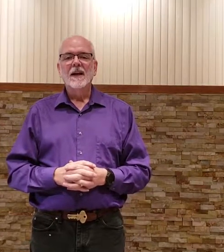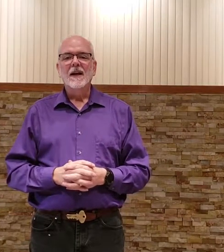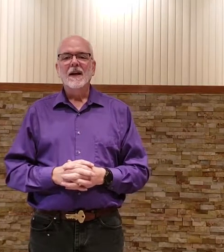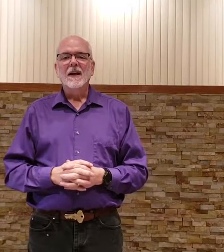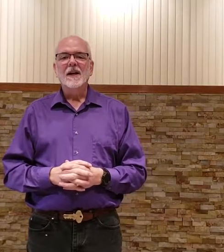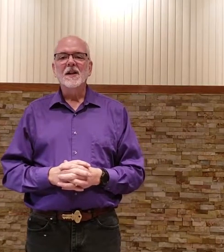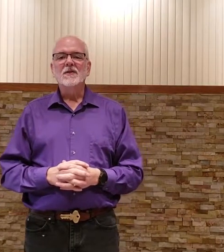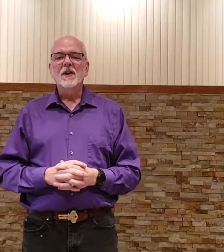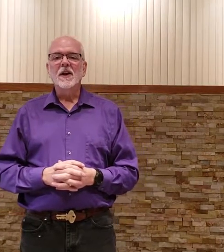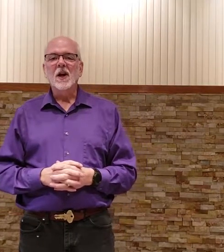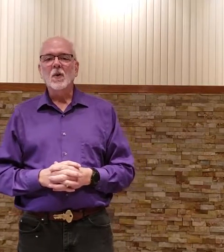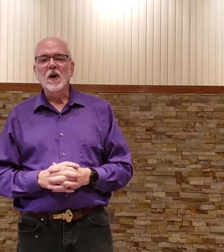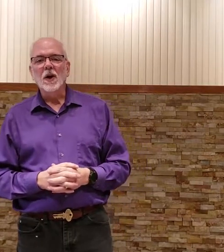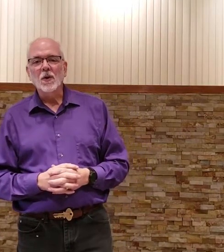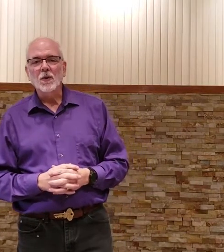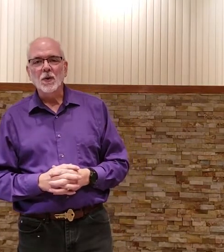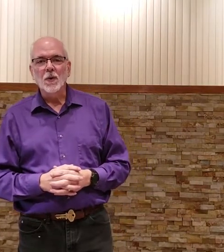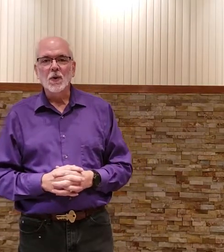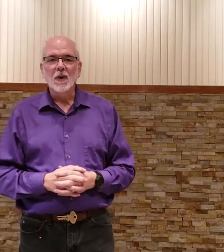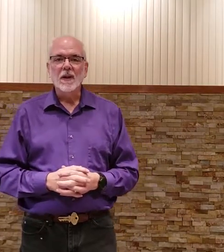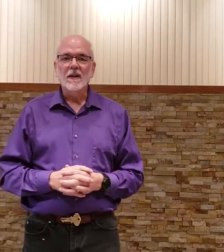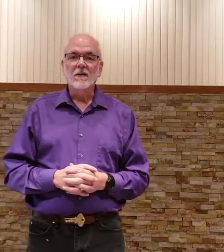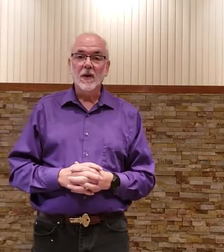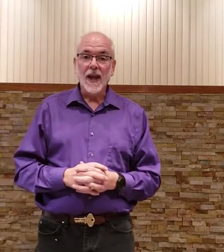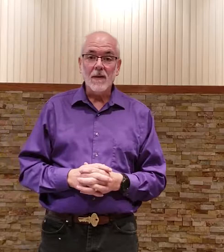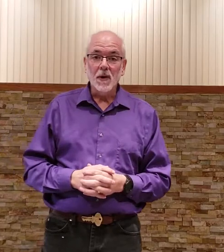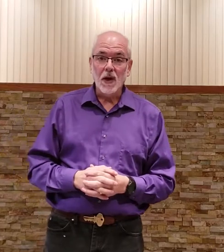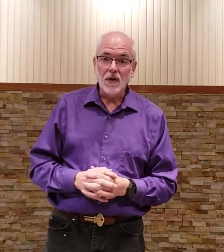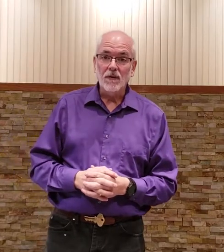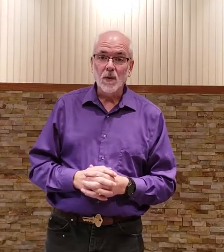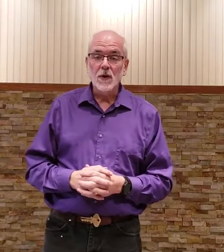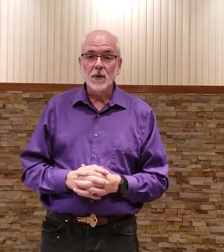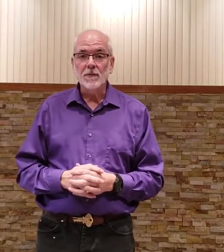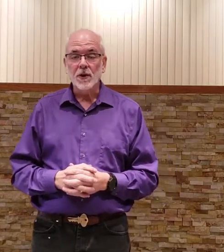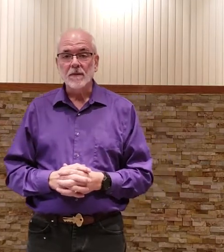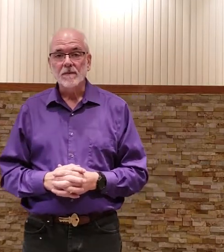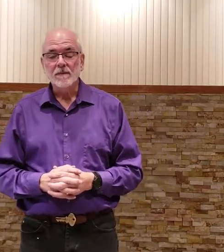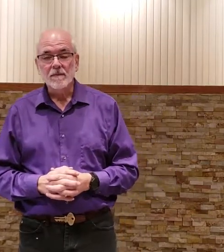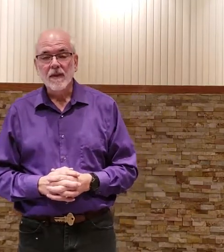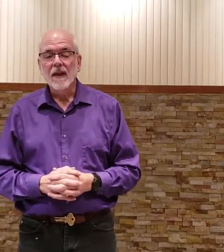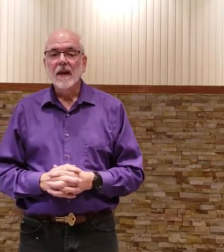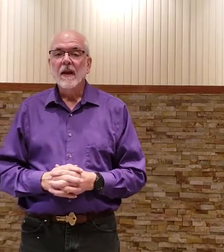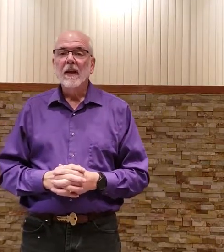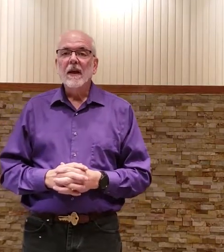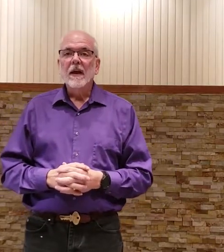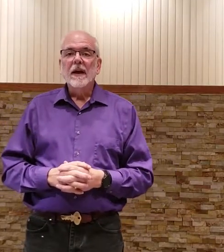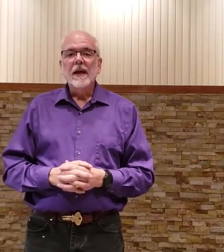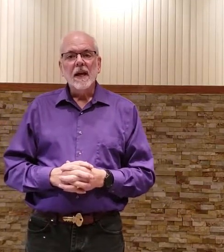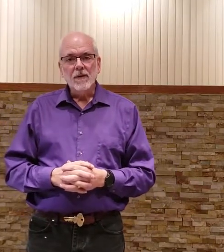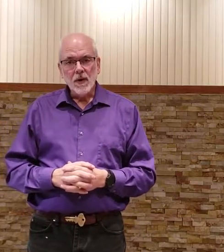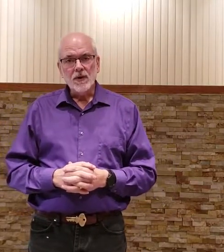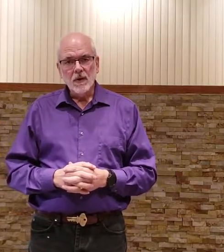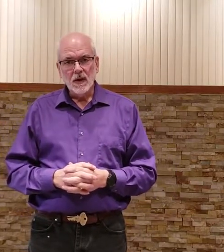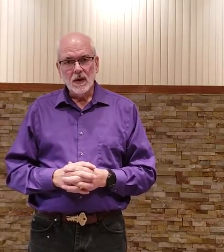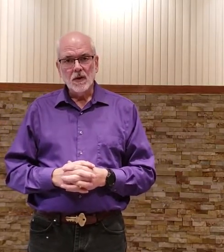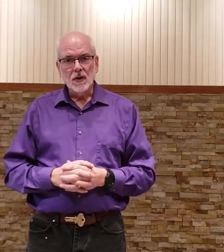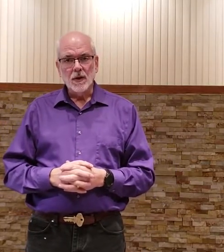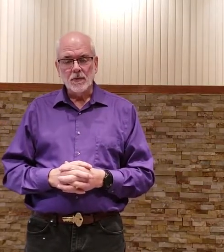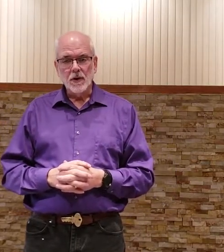in this video we're going go through the vocabulary for the scripture if you're choosing to do the scripture